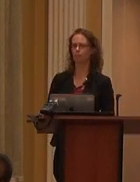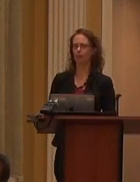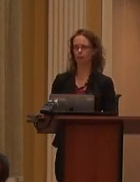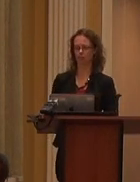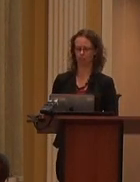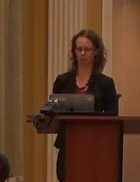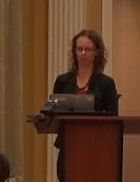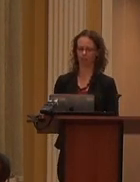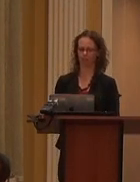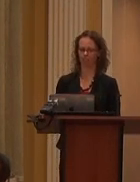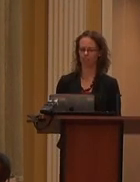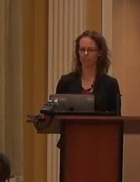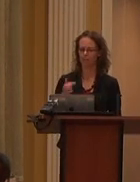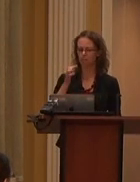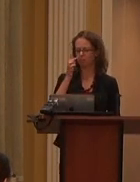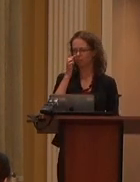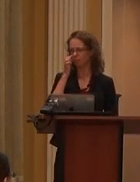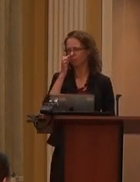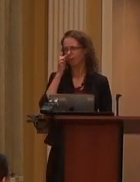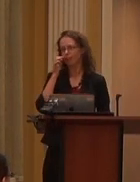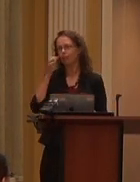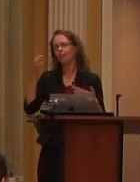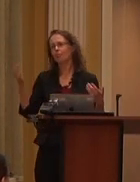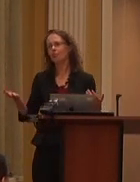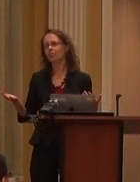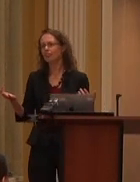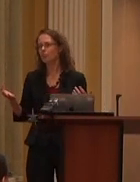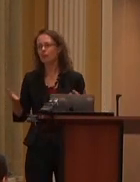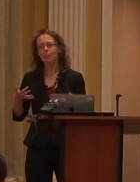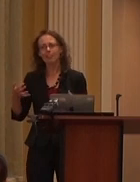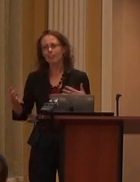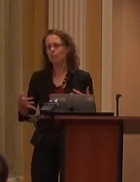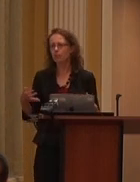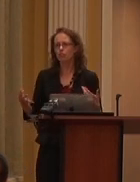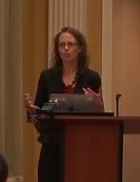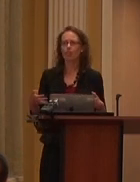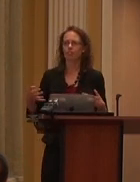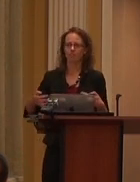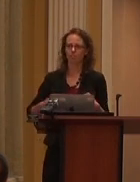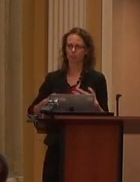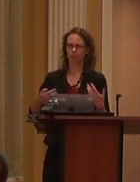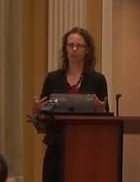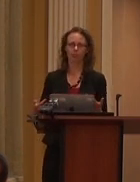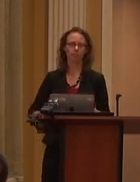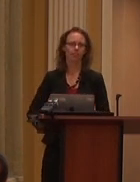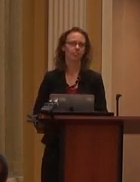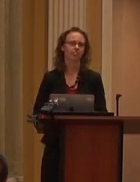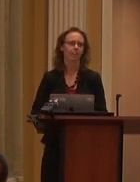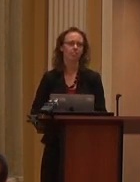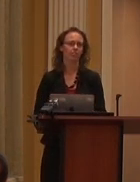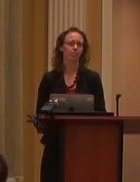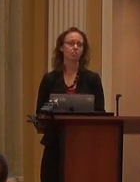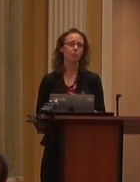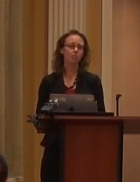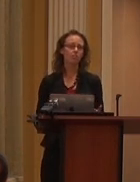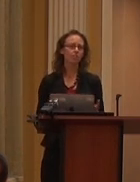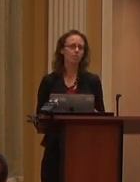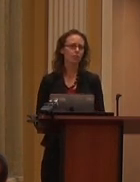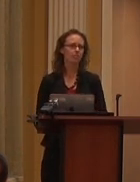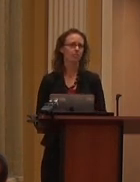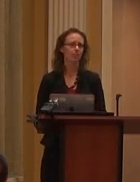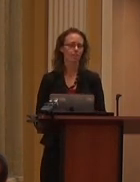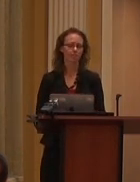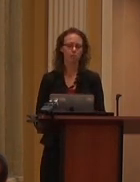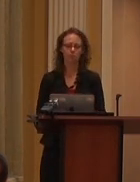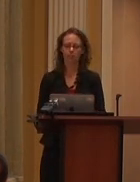to bring about better conditions. Now, admittedly, one might not be drawn to this sort of melioristic outlook, especially